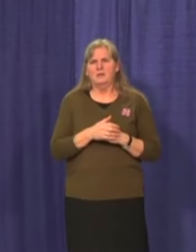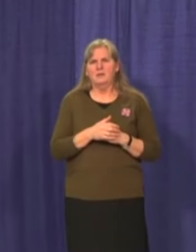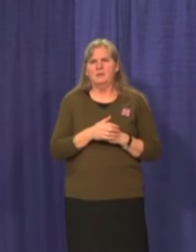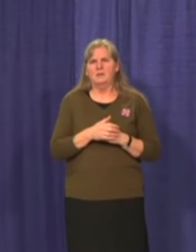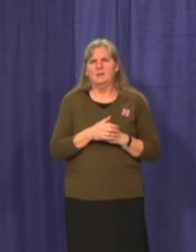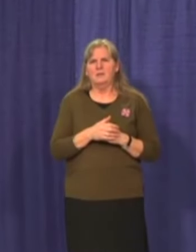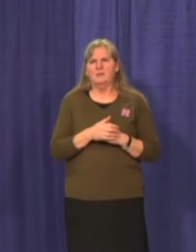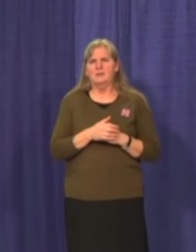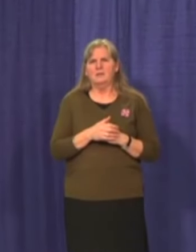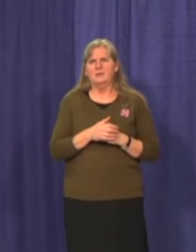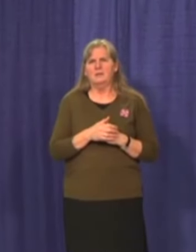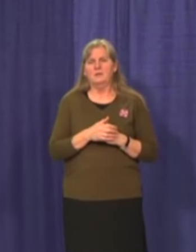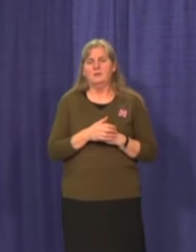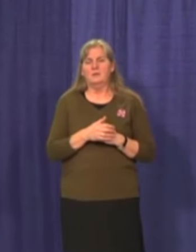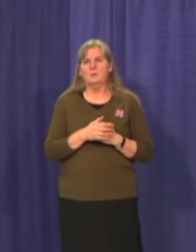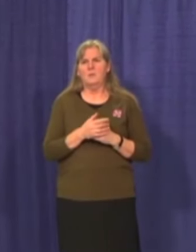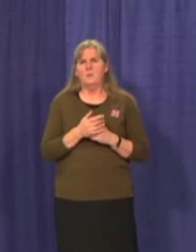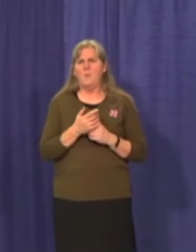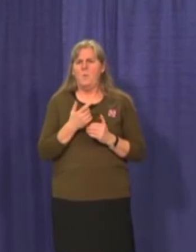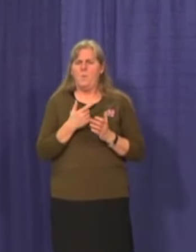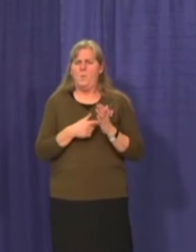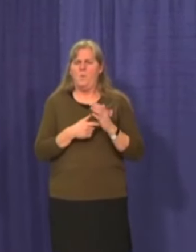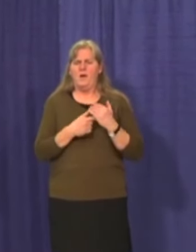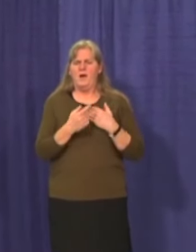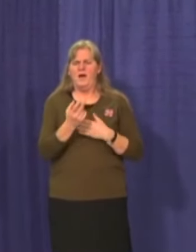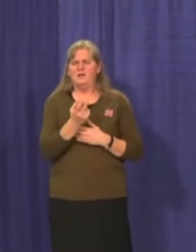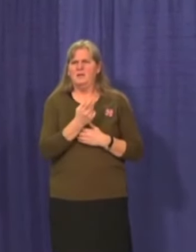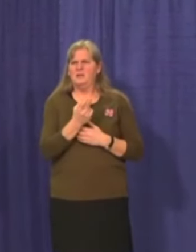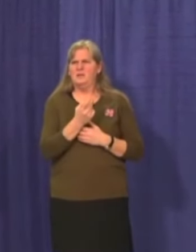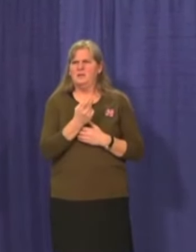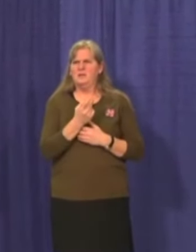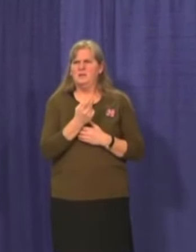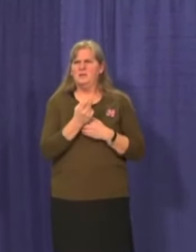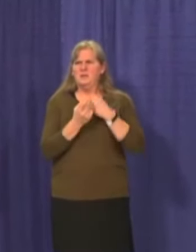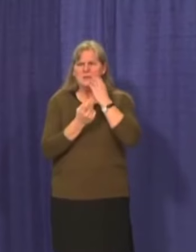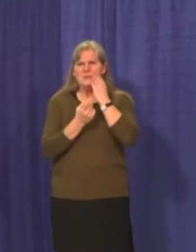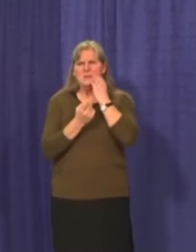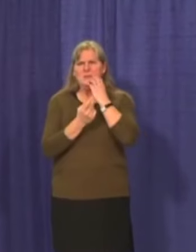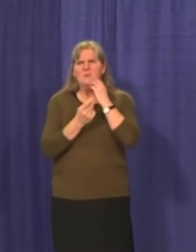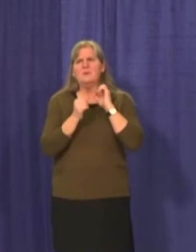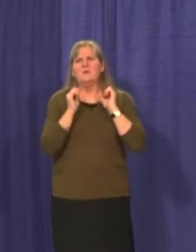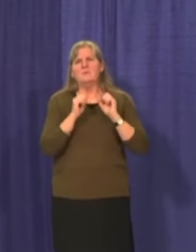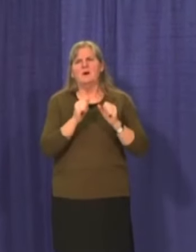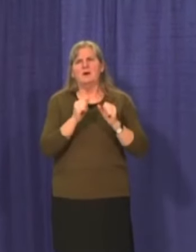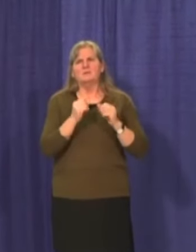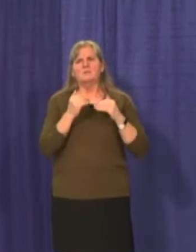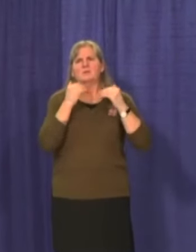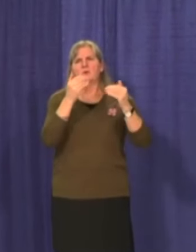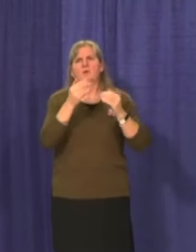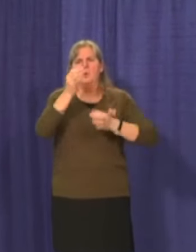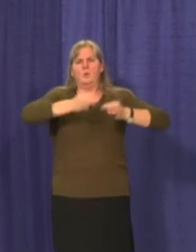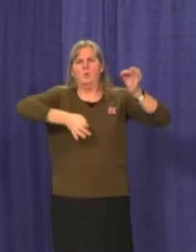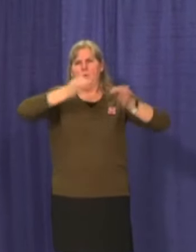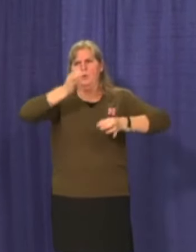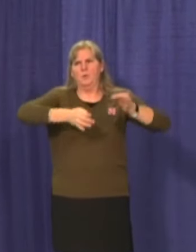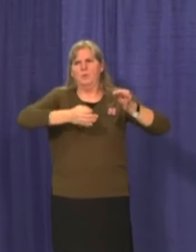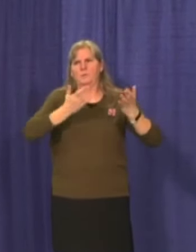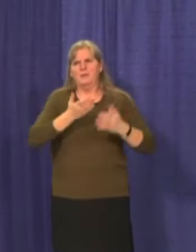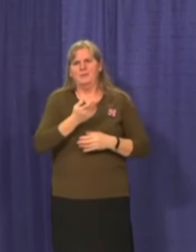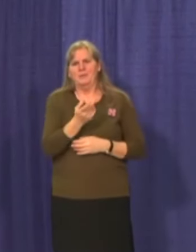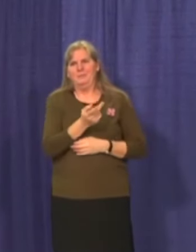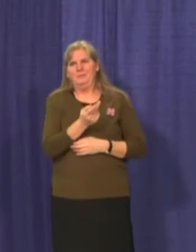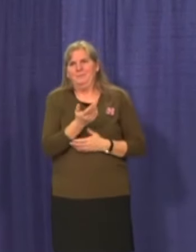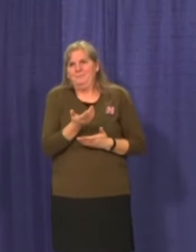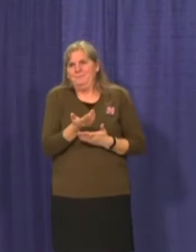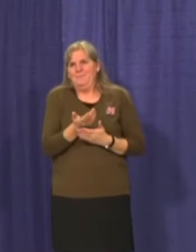those two individuals to attend court, which is also there now. So that's the only